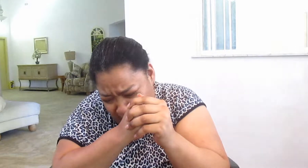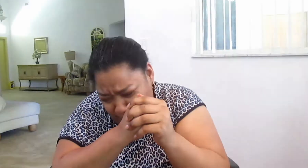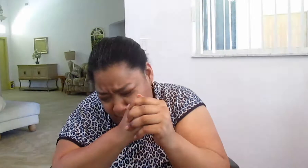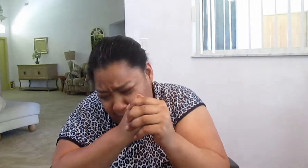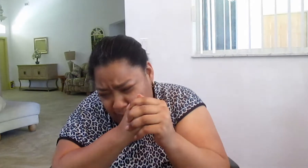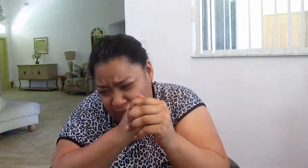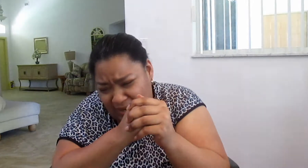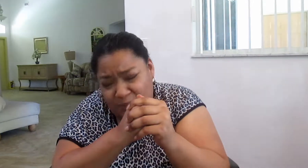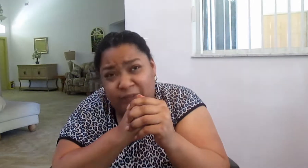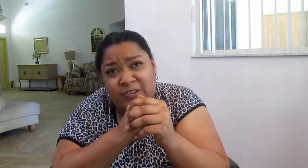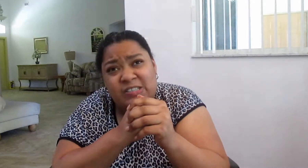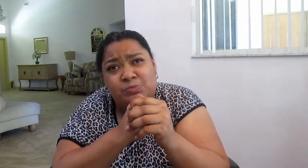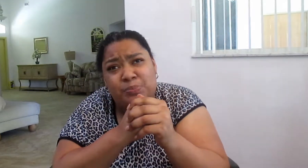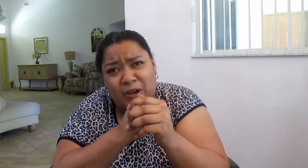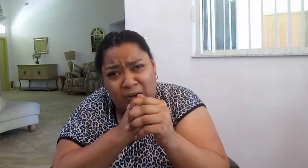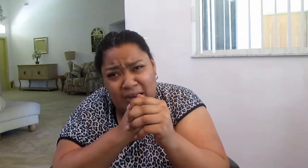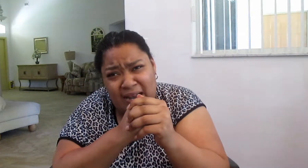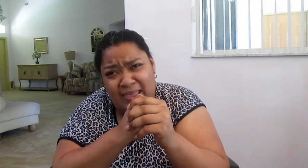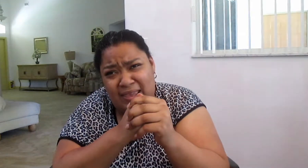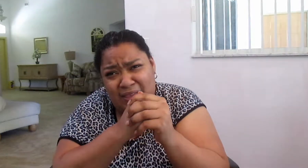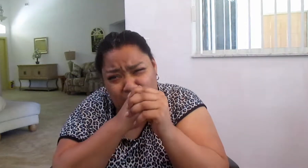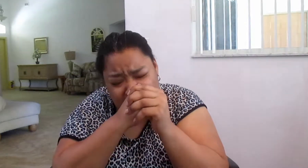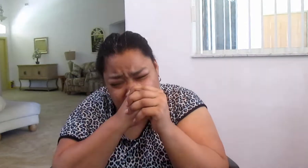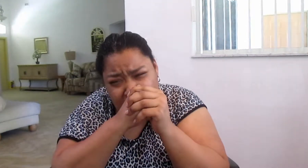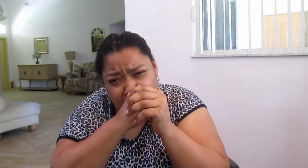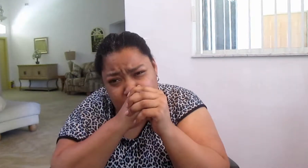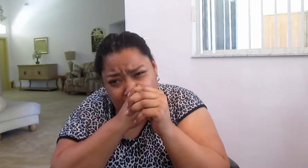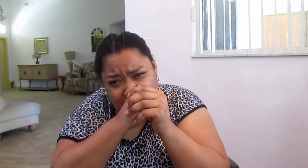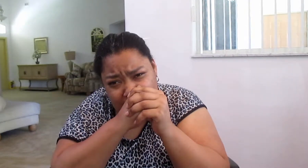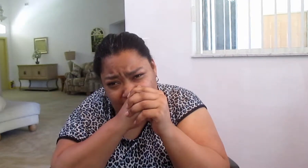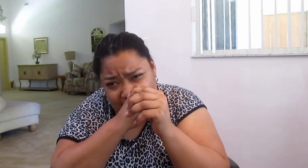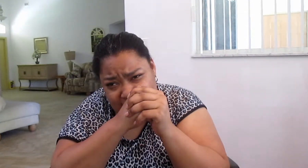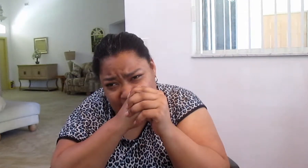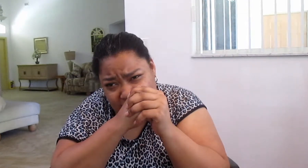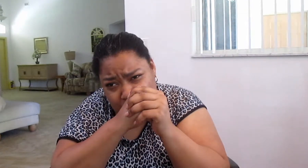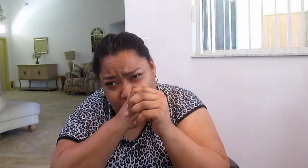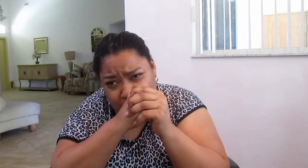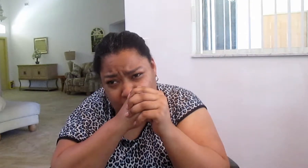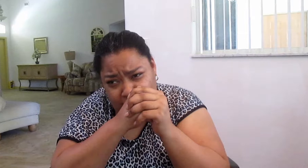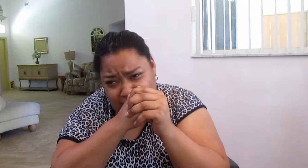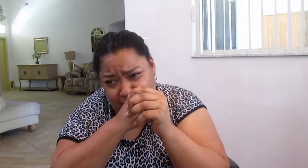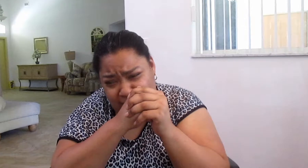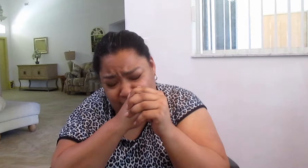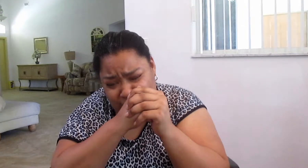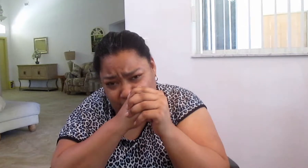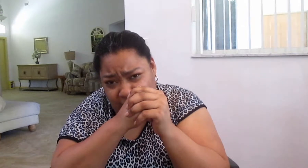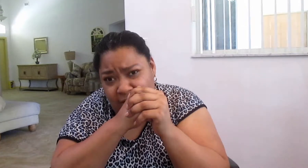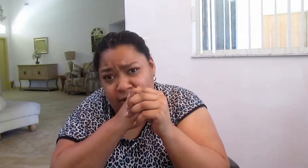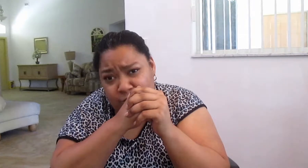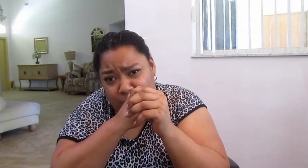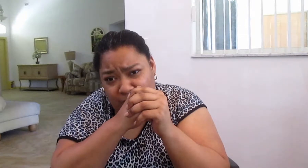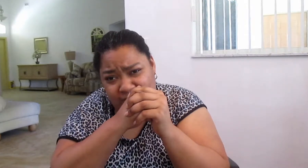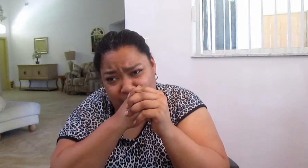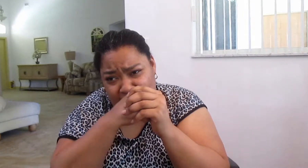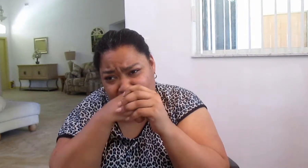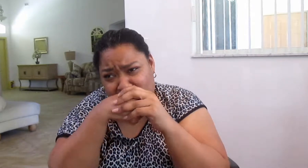by the name of Spirit. I think it was directed by Steven Spielberg or created by Steven Spielberg, something like that.